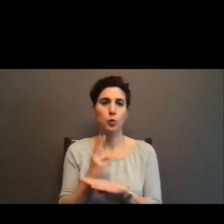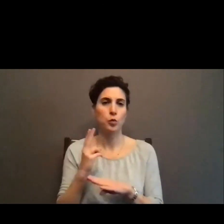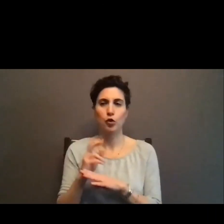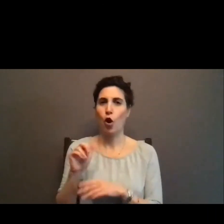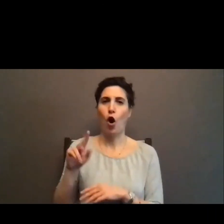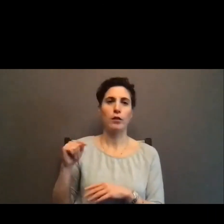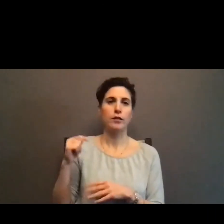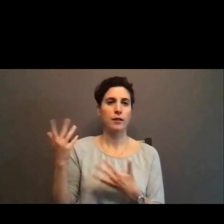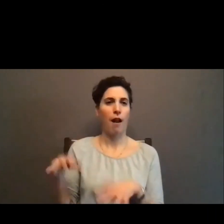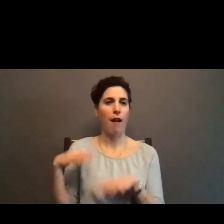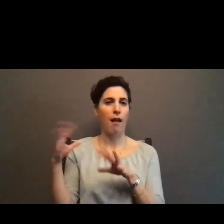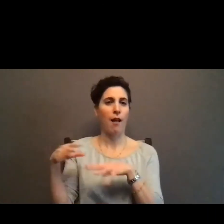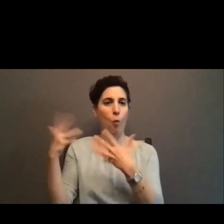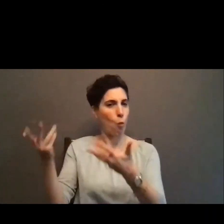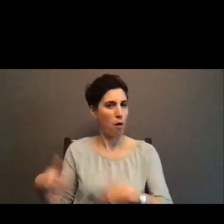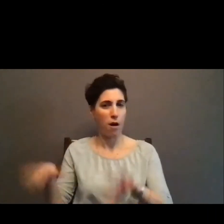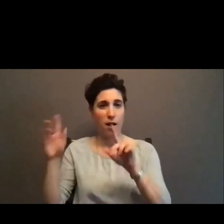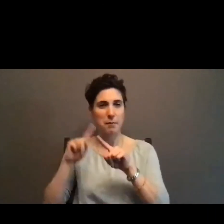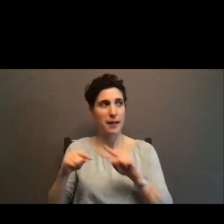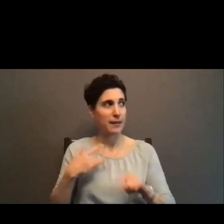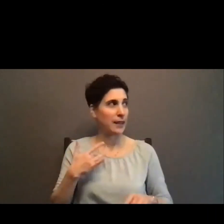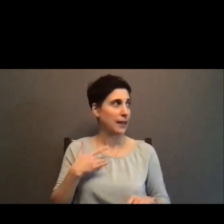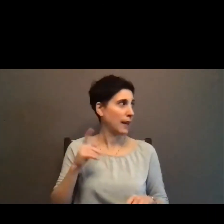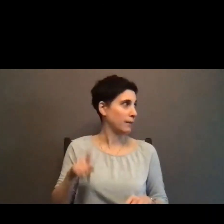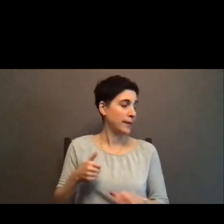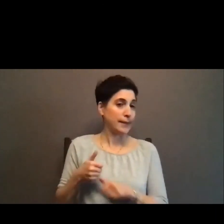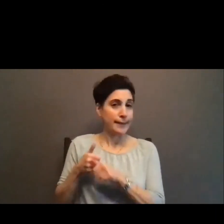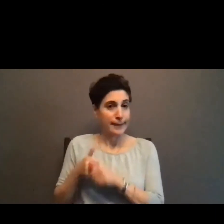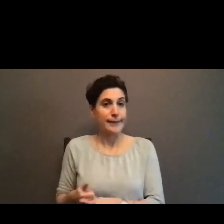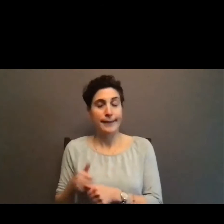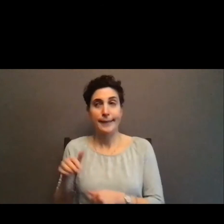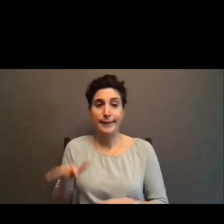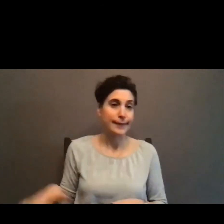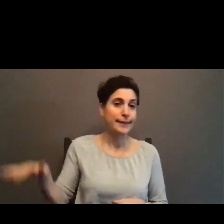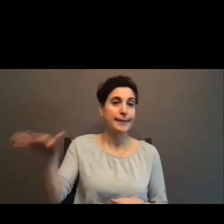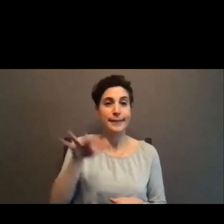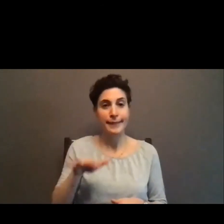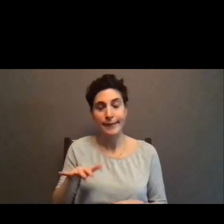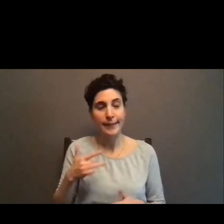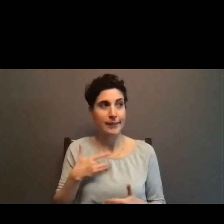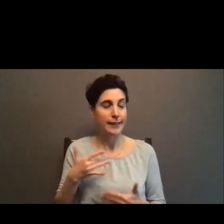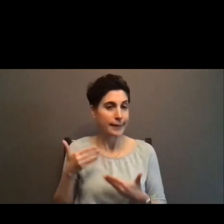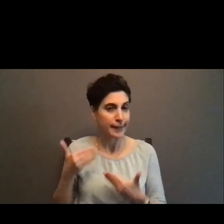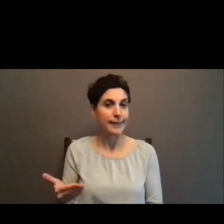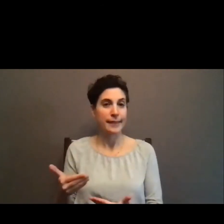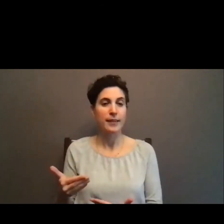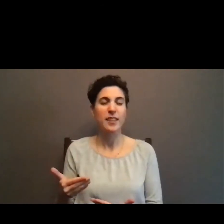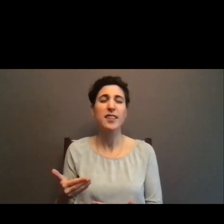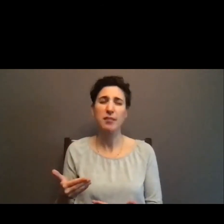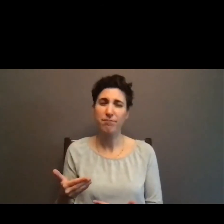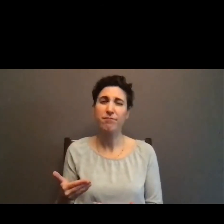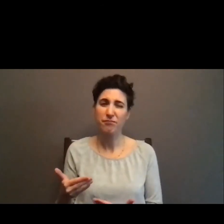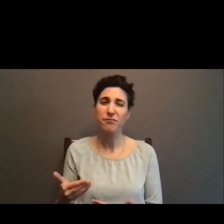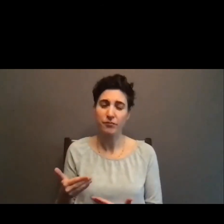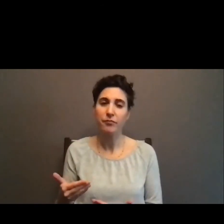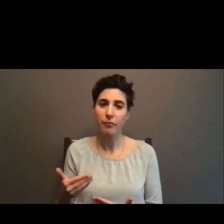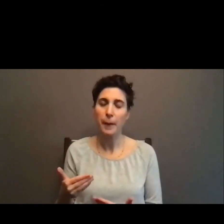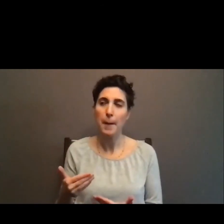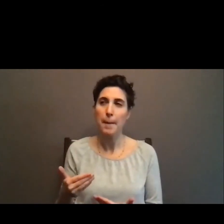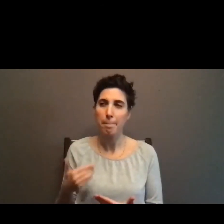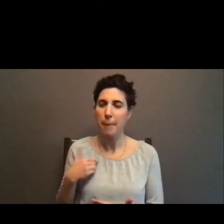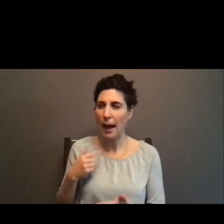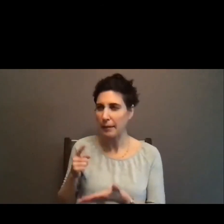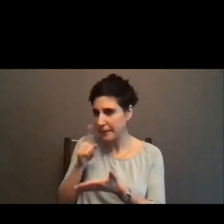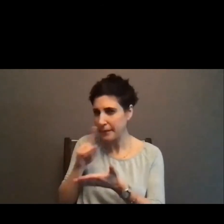have to. And I, this issue has come up, I think it's, it's, I've read about it being an issue kind of in,